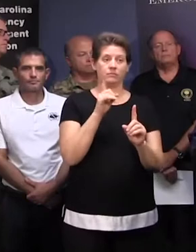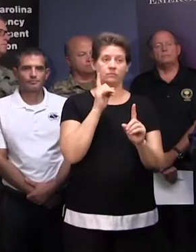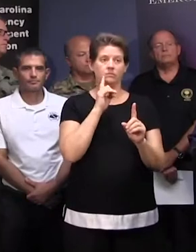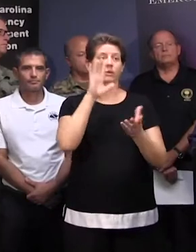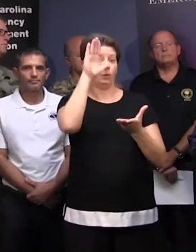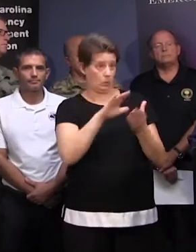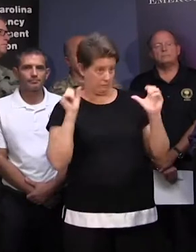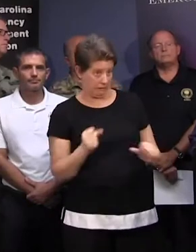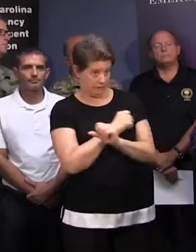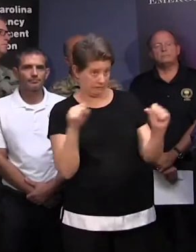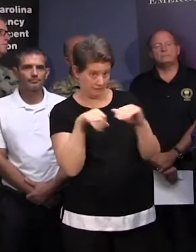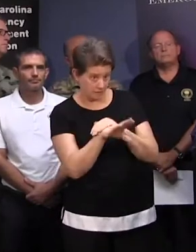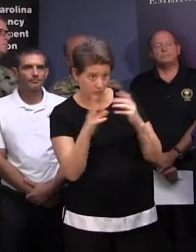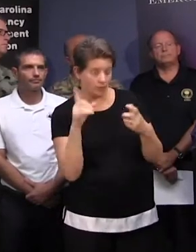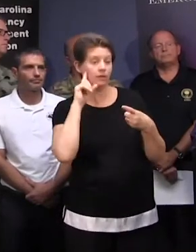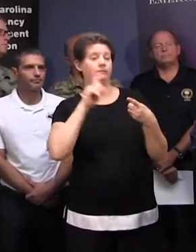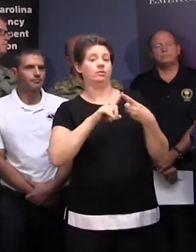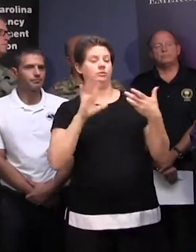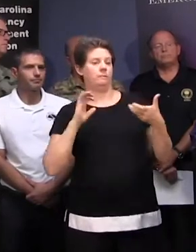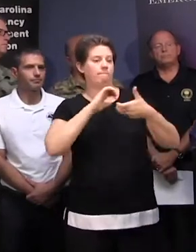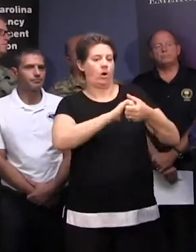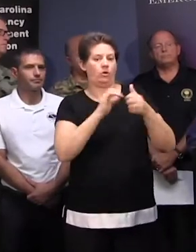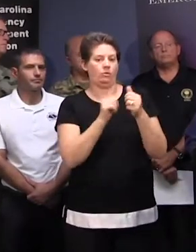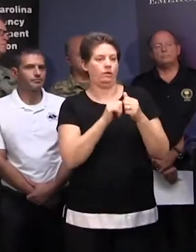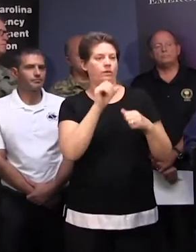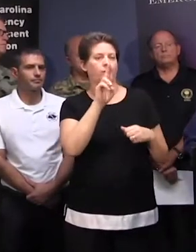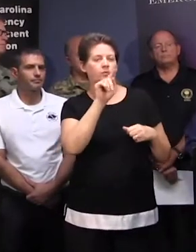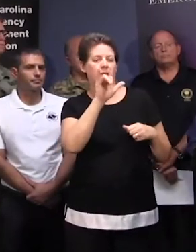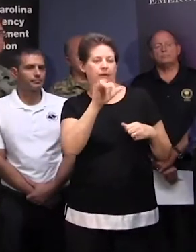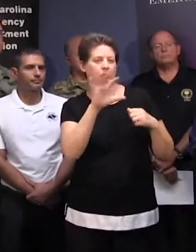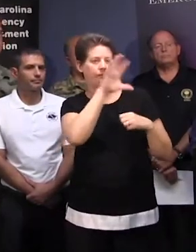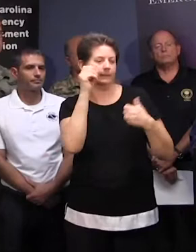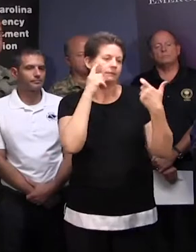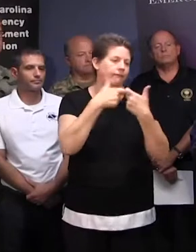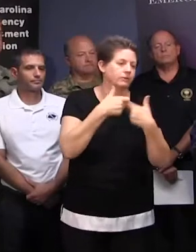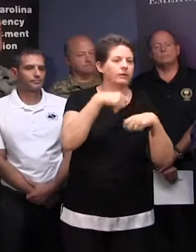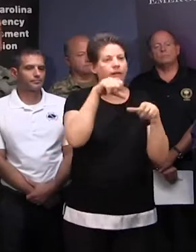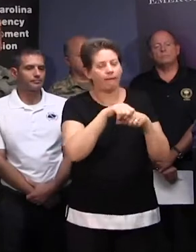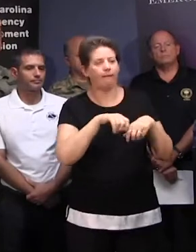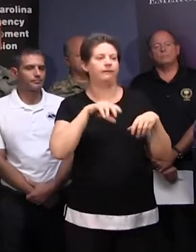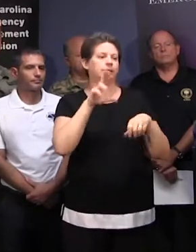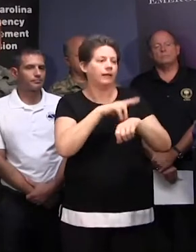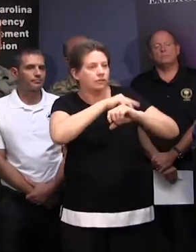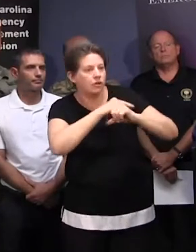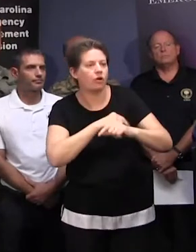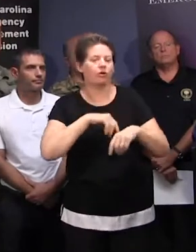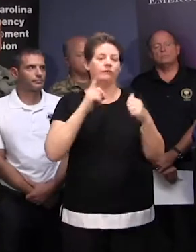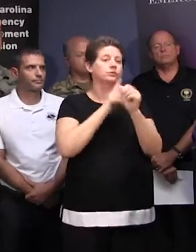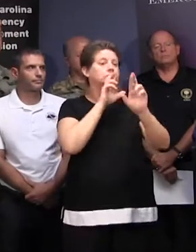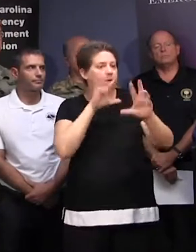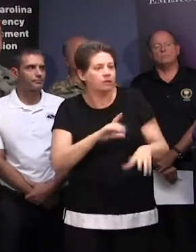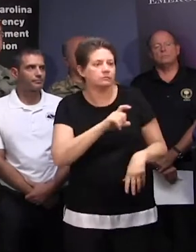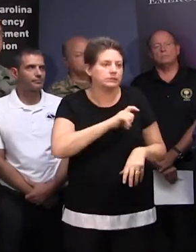storm subsides, is to basically partner with the utility companies, National Guard, first responders, county government,